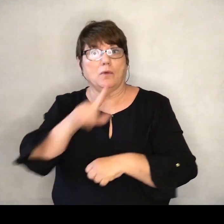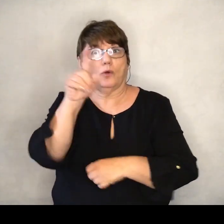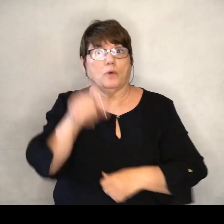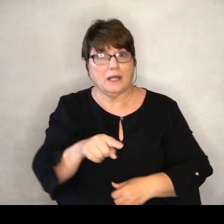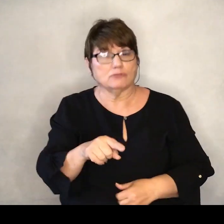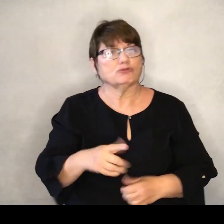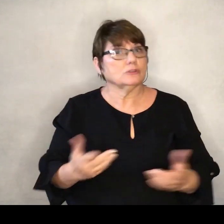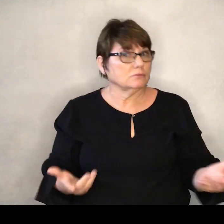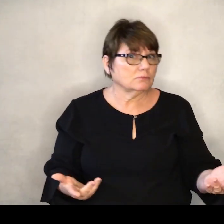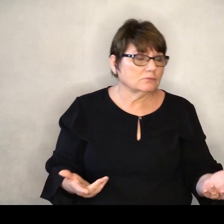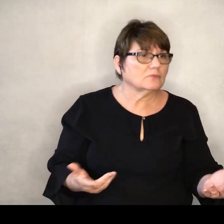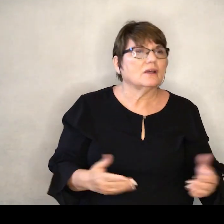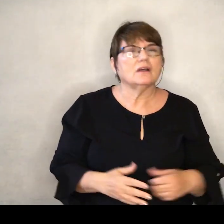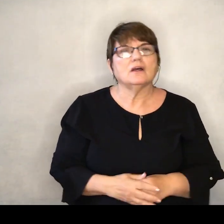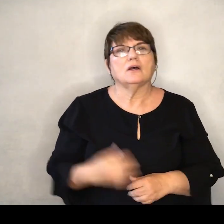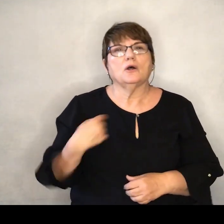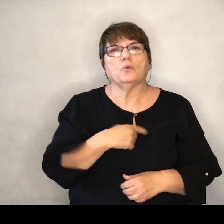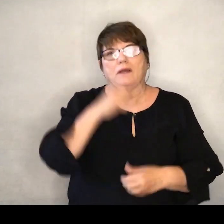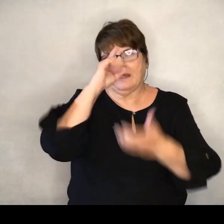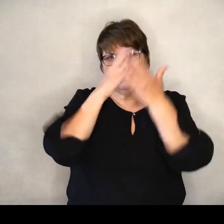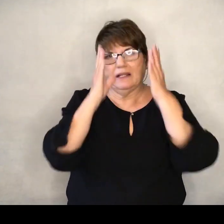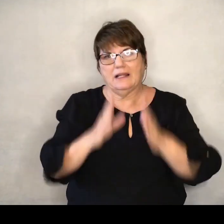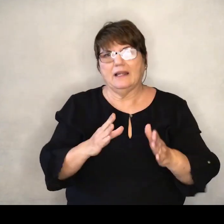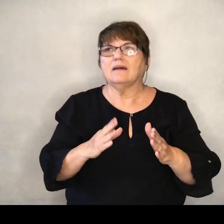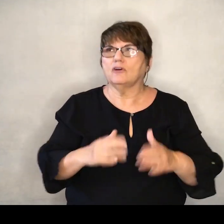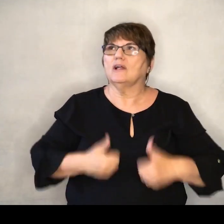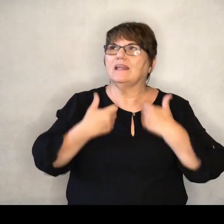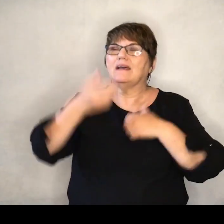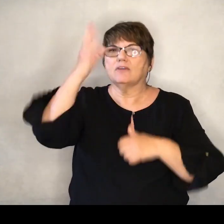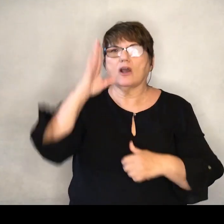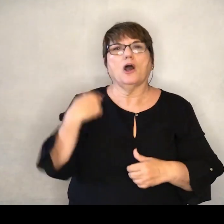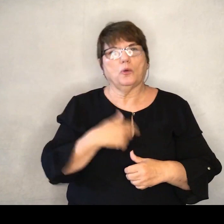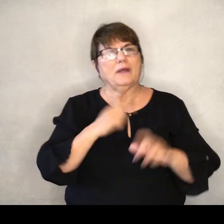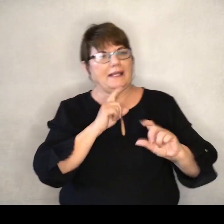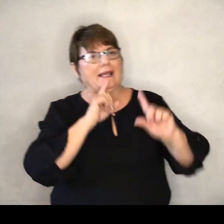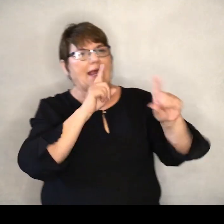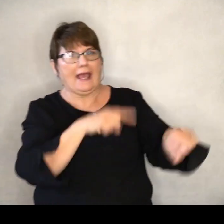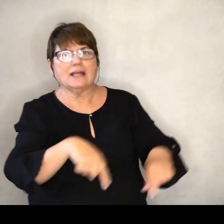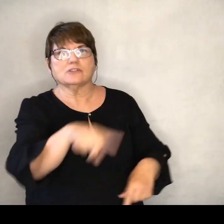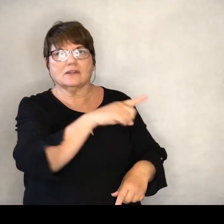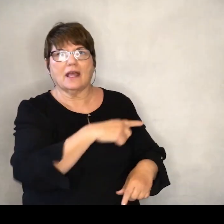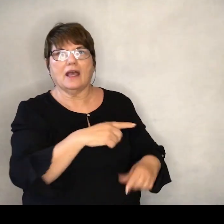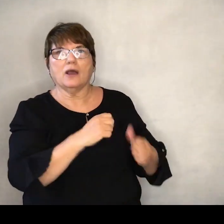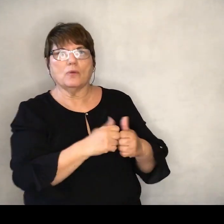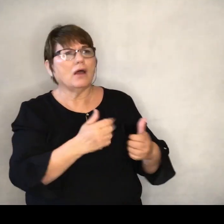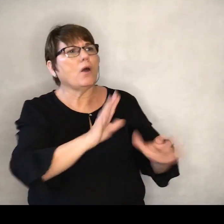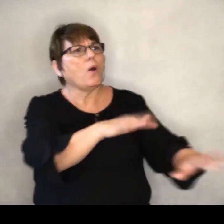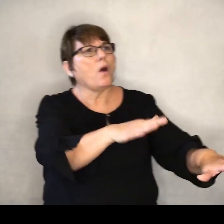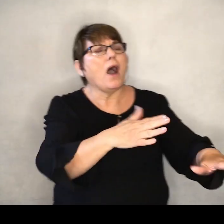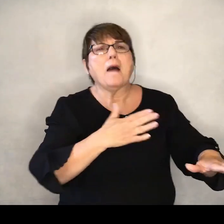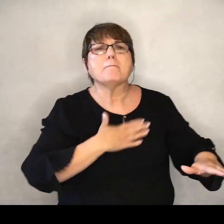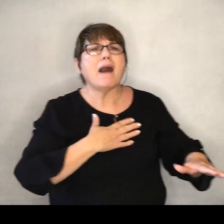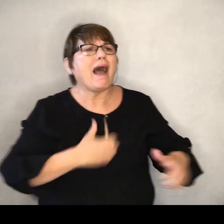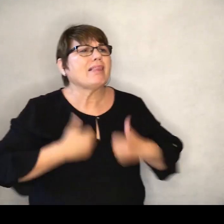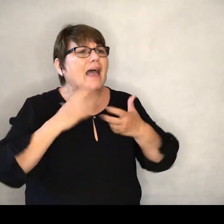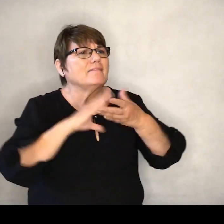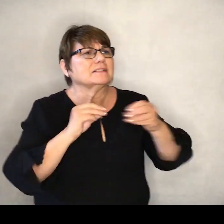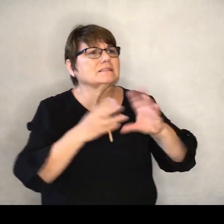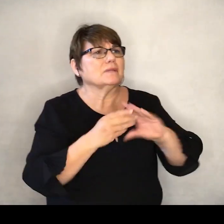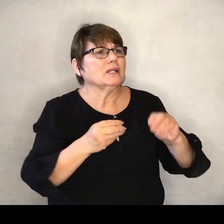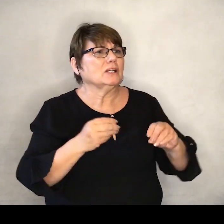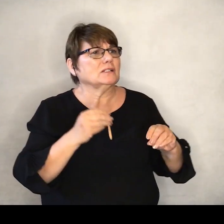are, as believers in the living God, we can answer them with testimonials from our own lives.